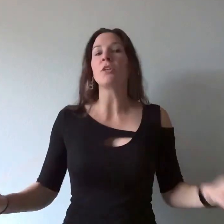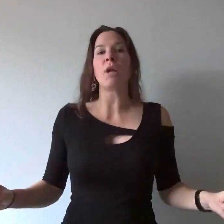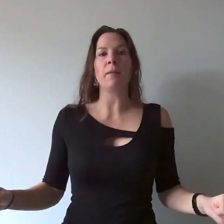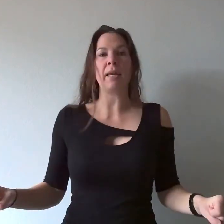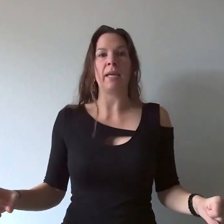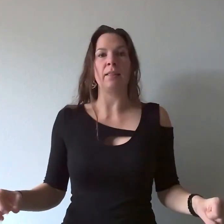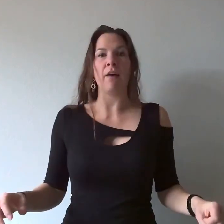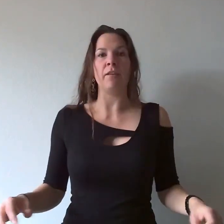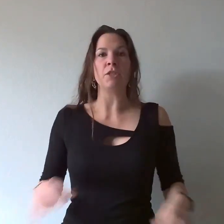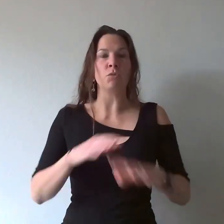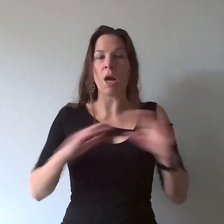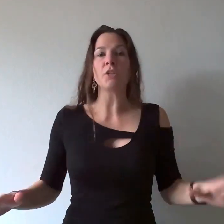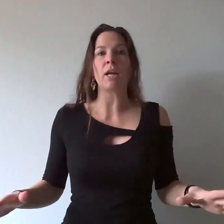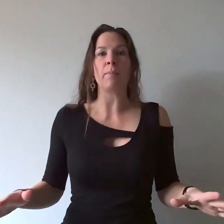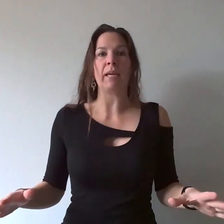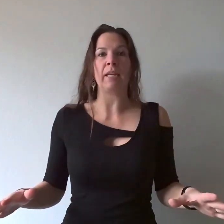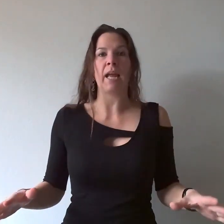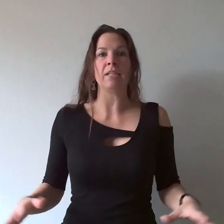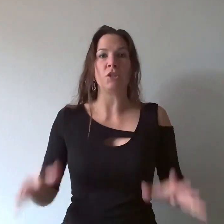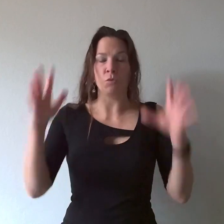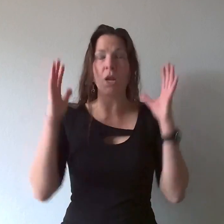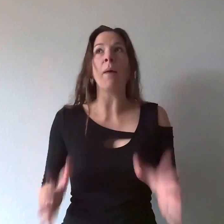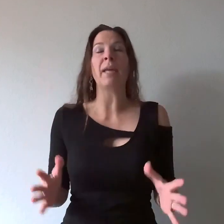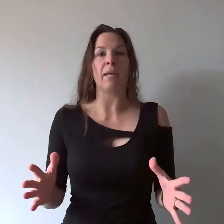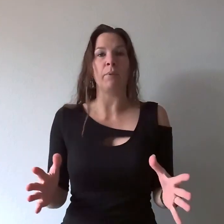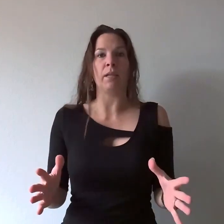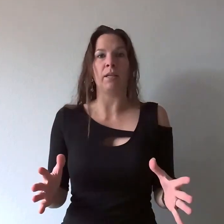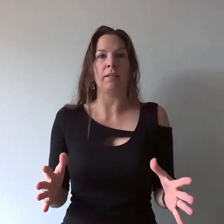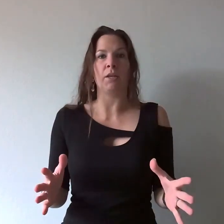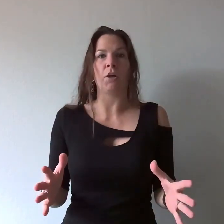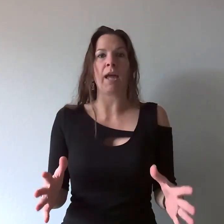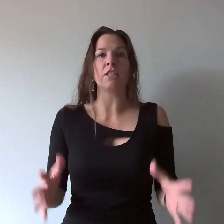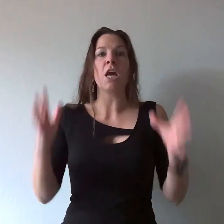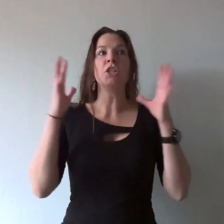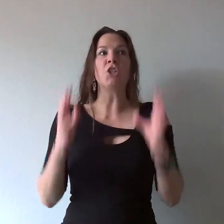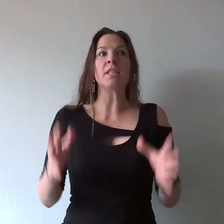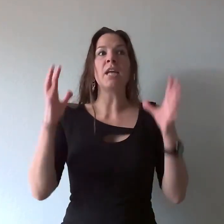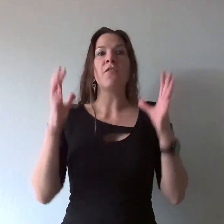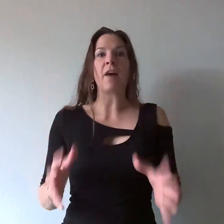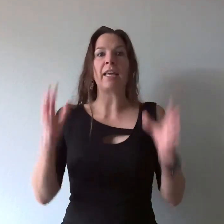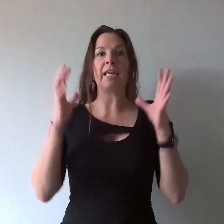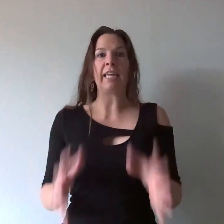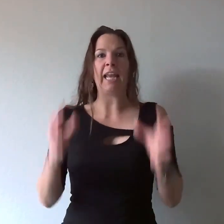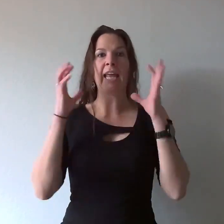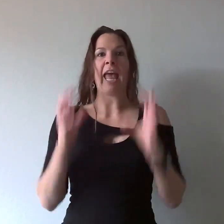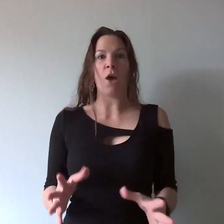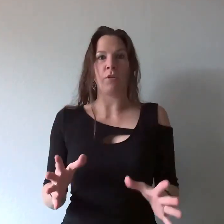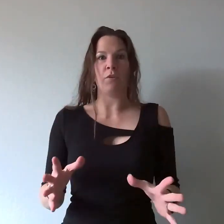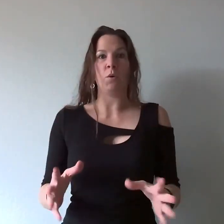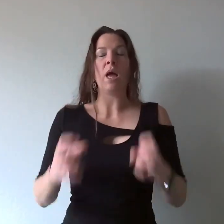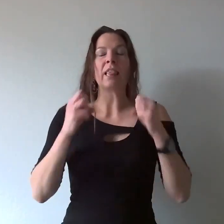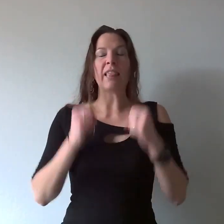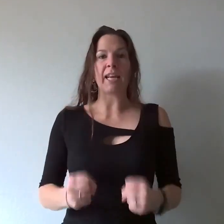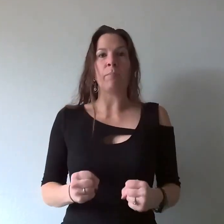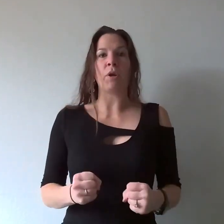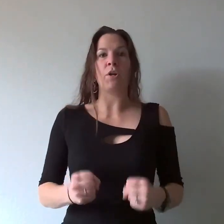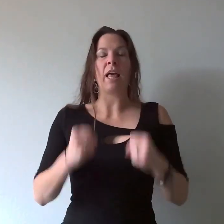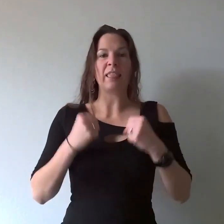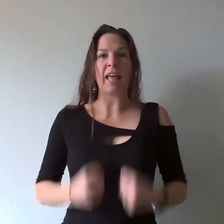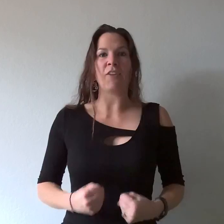try to make it loving do not try to make it nice do not make it politically correct just fucking get it out of you let it burn let it